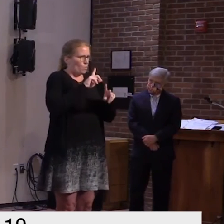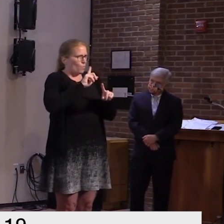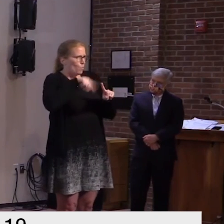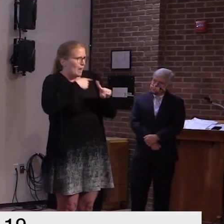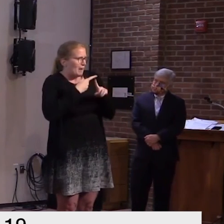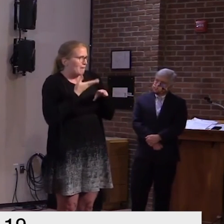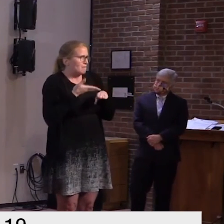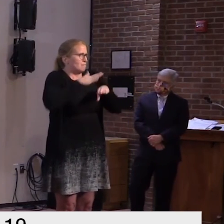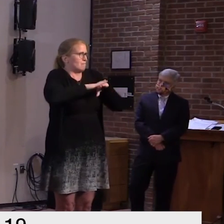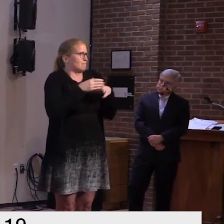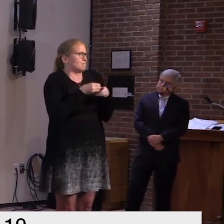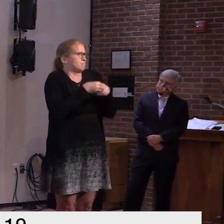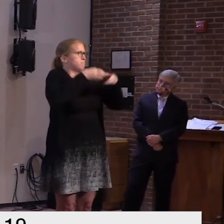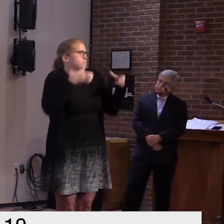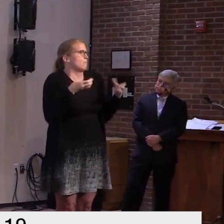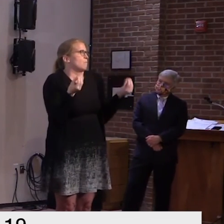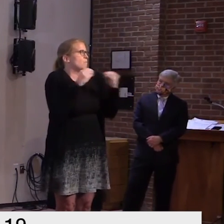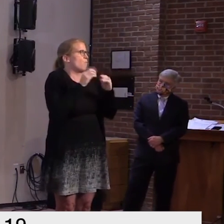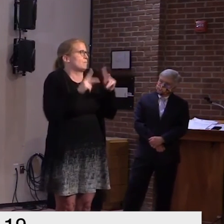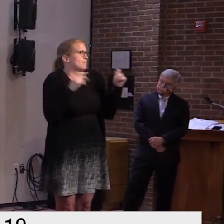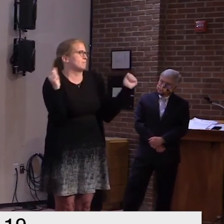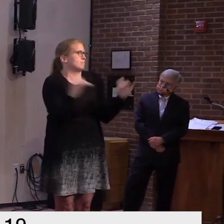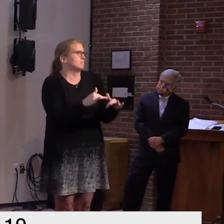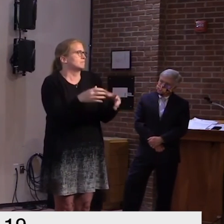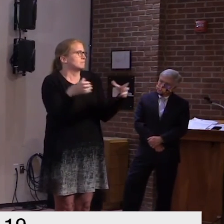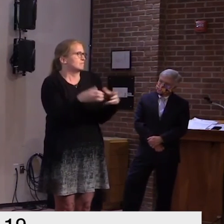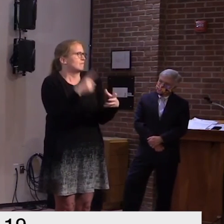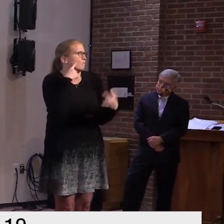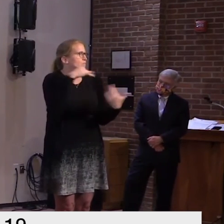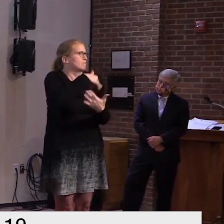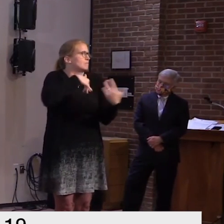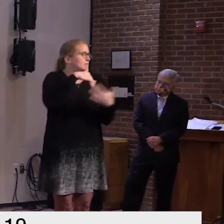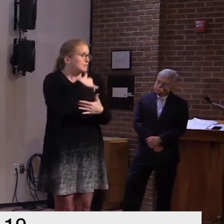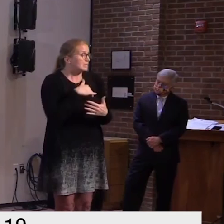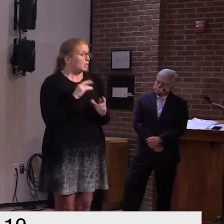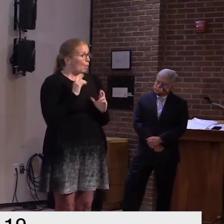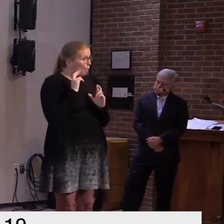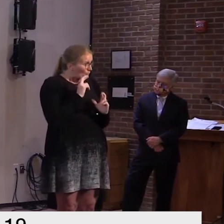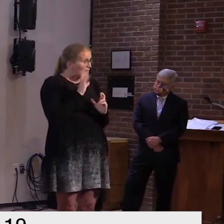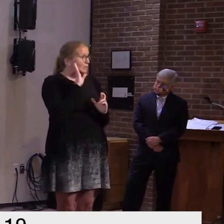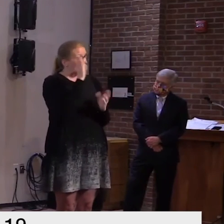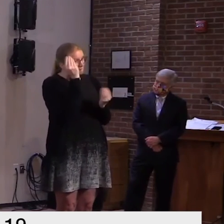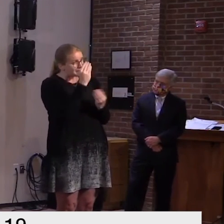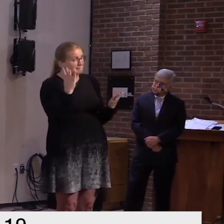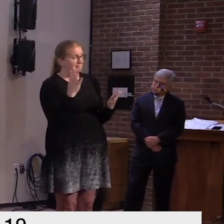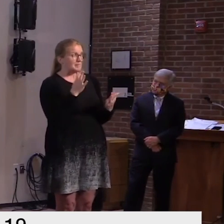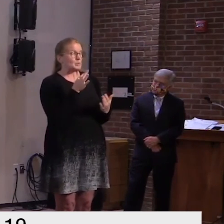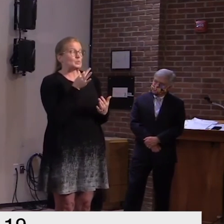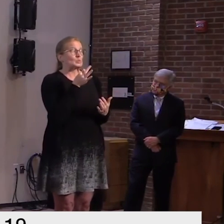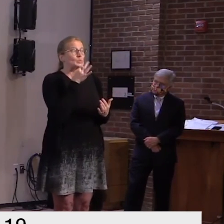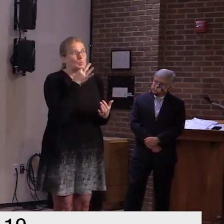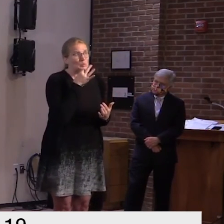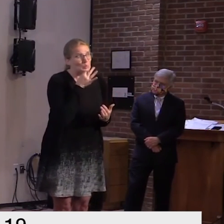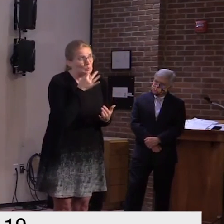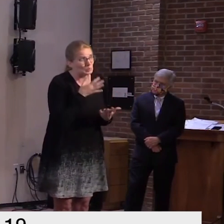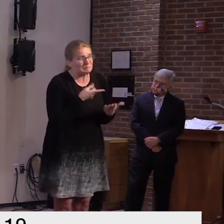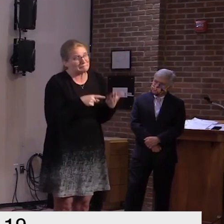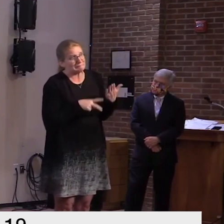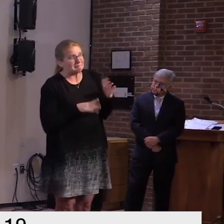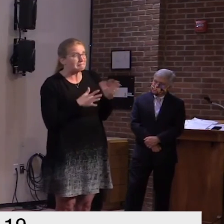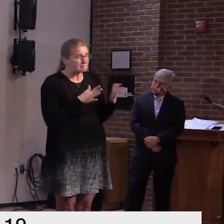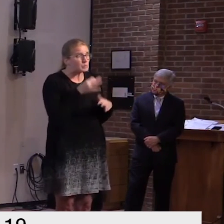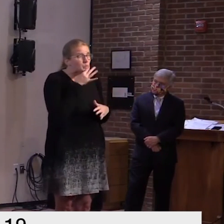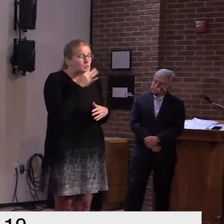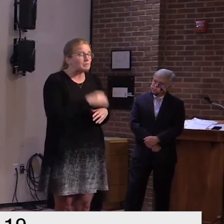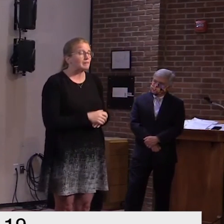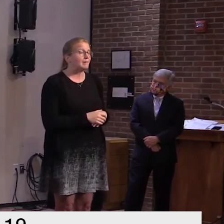have those on almost on a daily basis so hopefully we'll have some good news on that uh that front soon but in terms